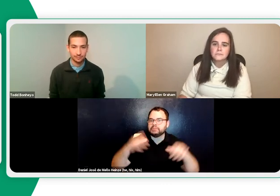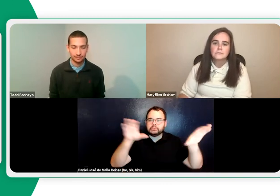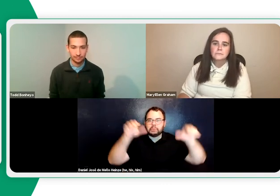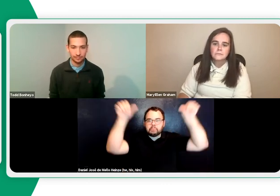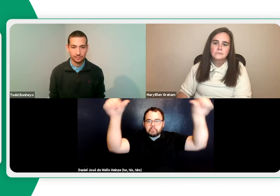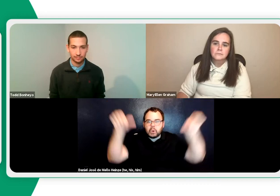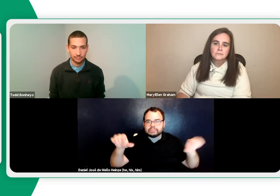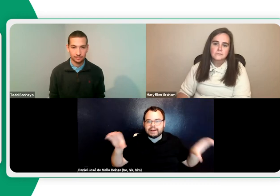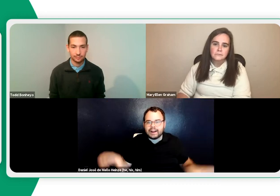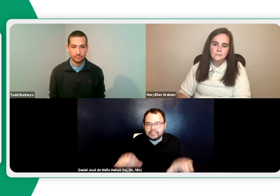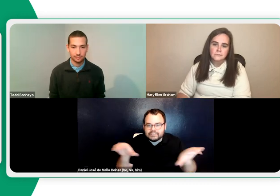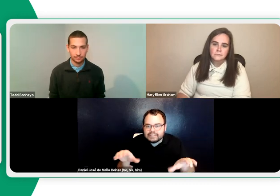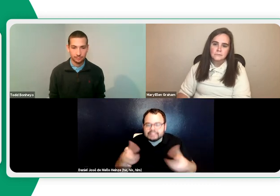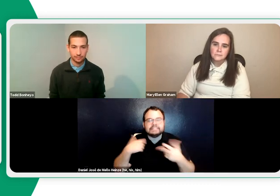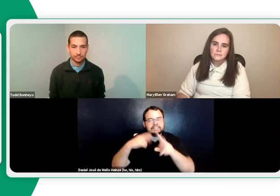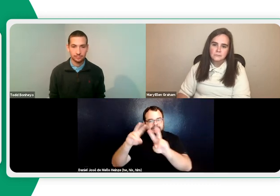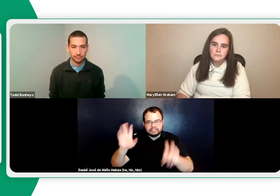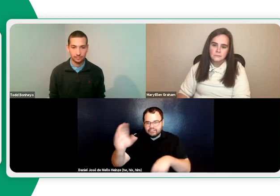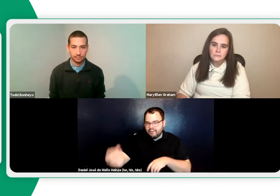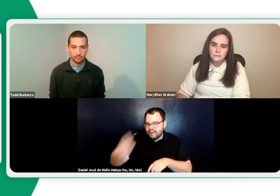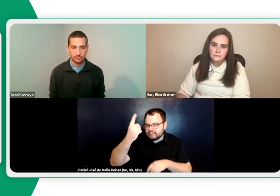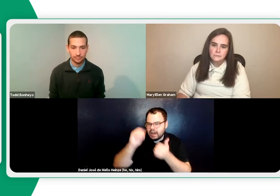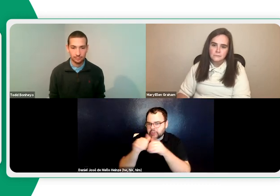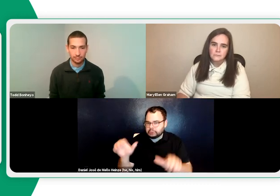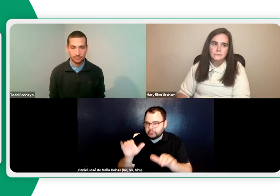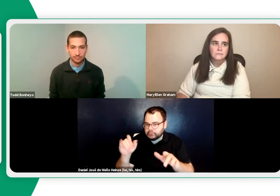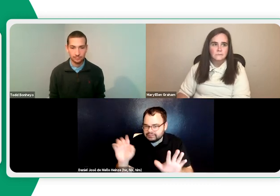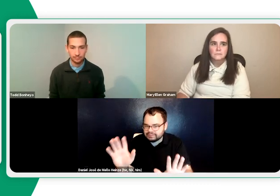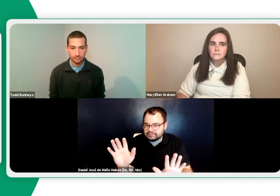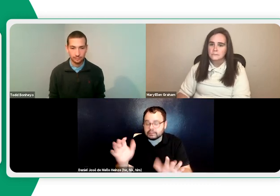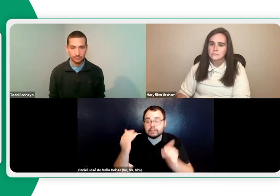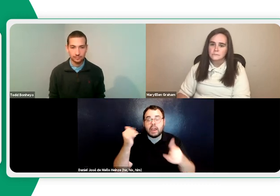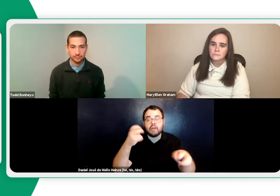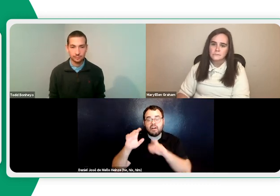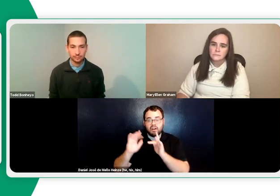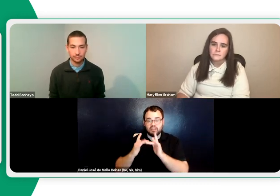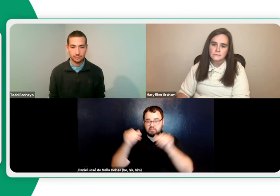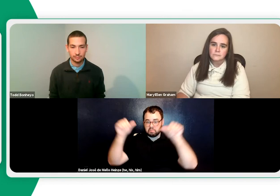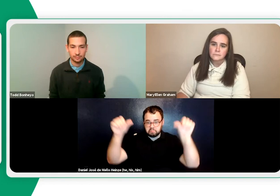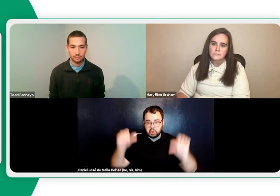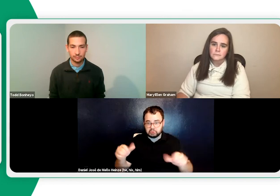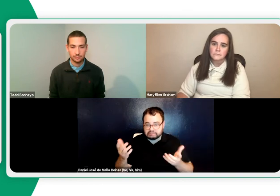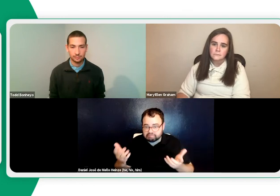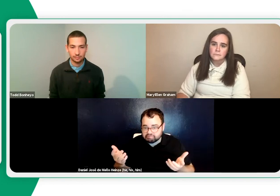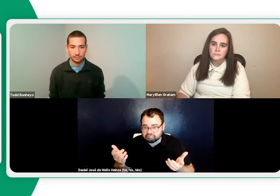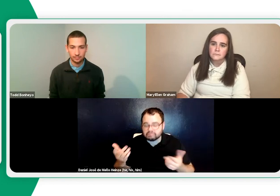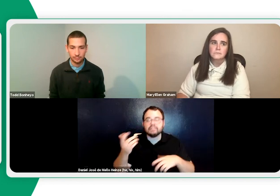that are maybe paper and pen-based, or sometimes I'll assign activities where they have to do a poster, that's great, but